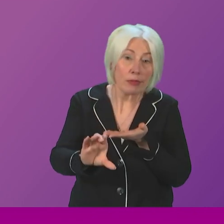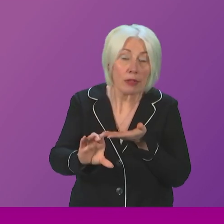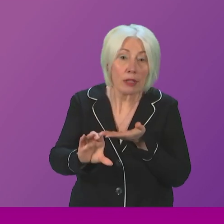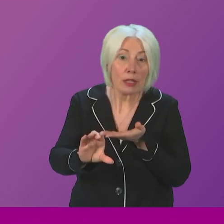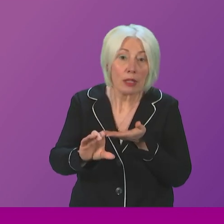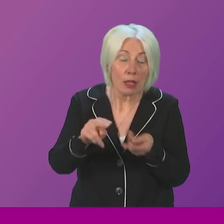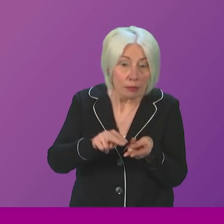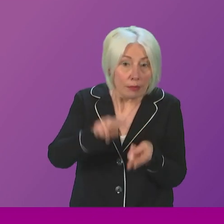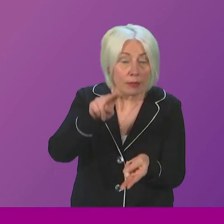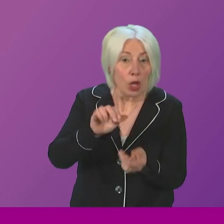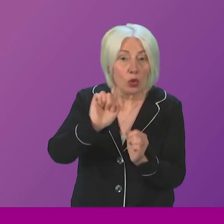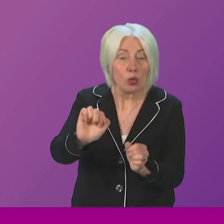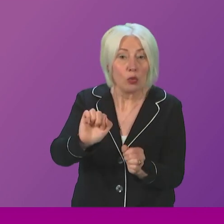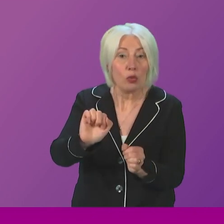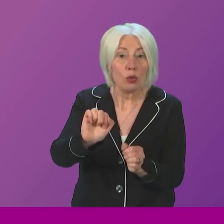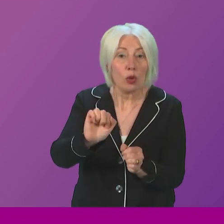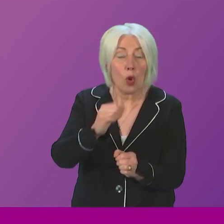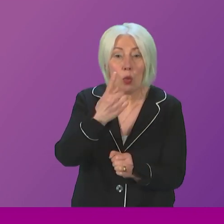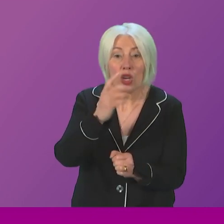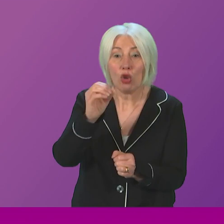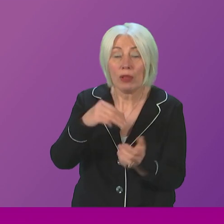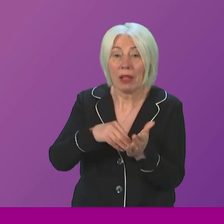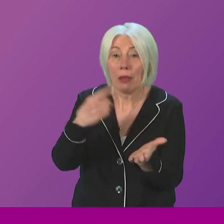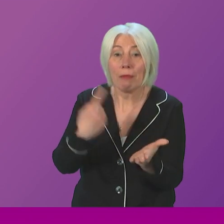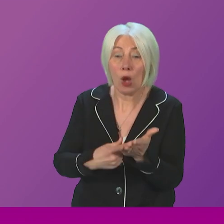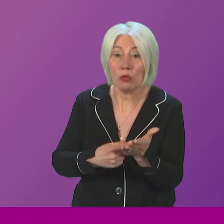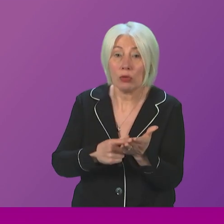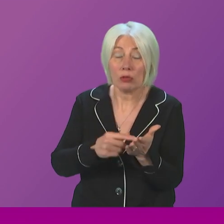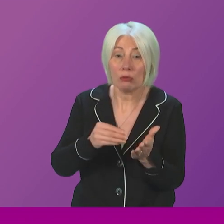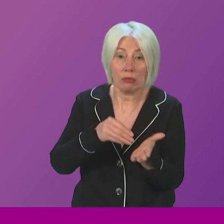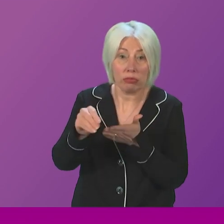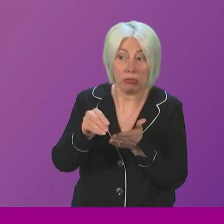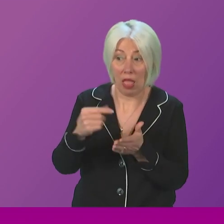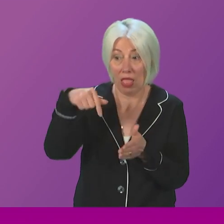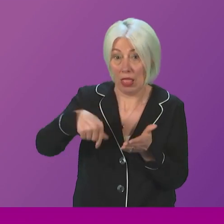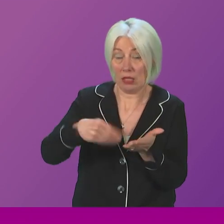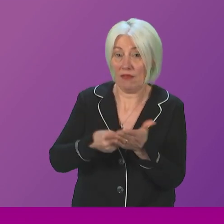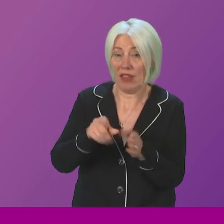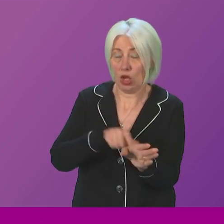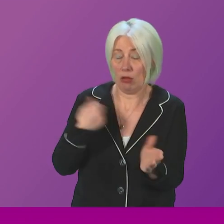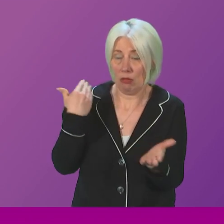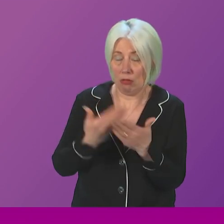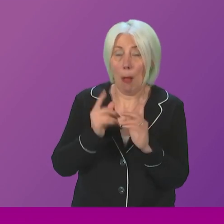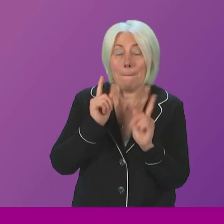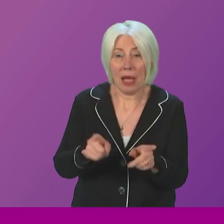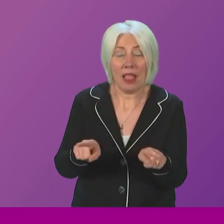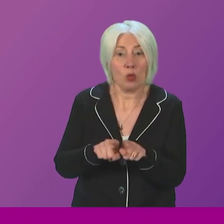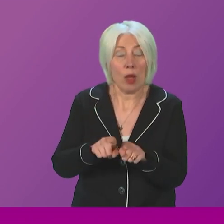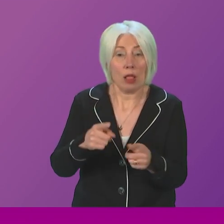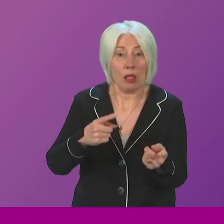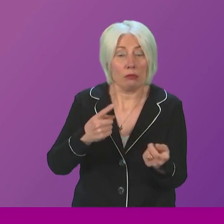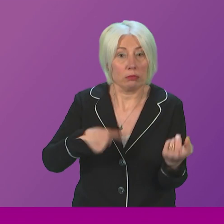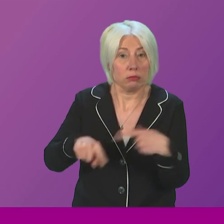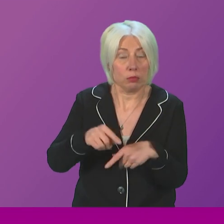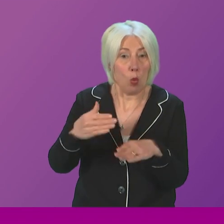pay increase to the tune of £100 million this financial year. But it also why, of course, the work that is being